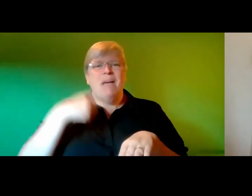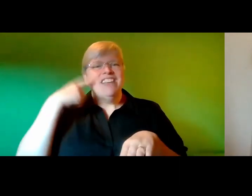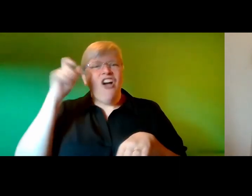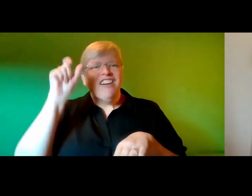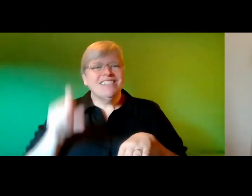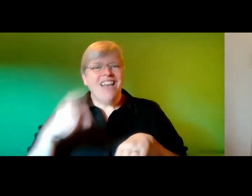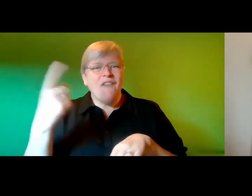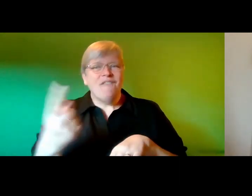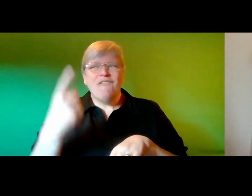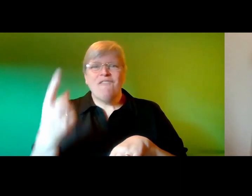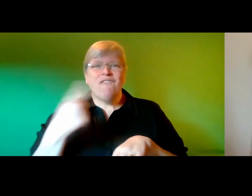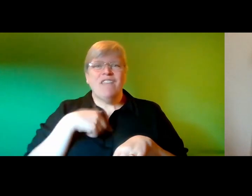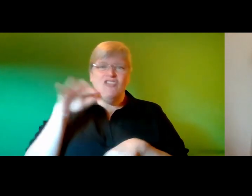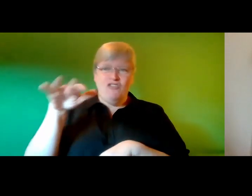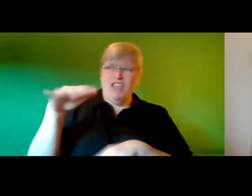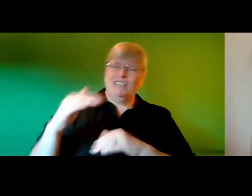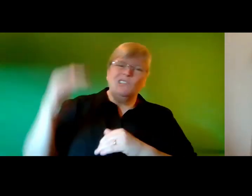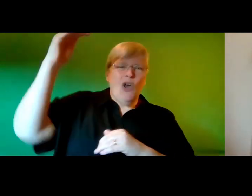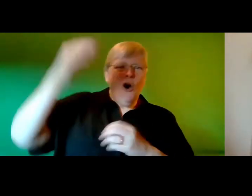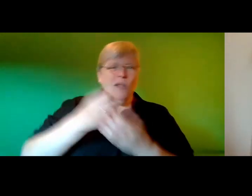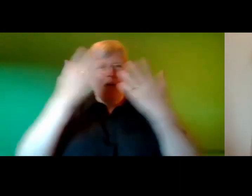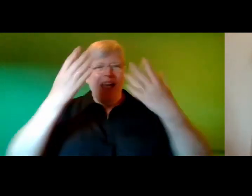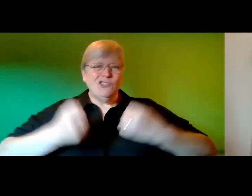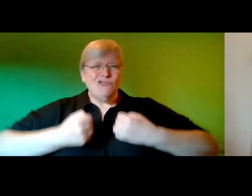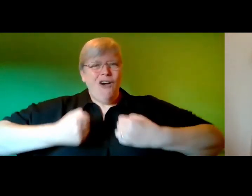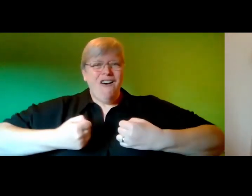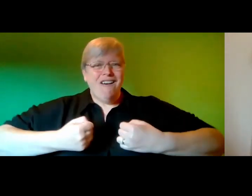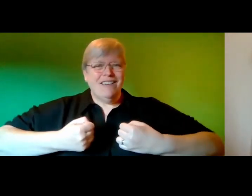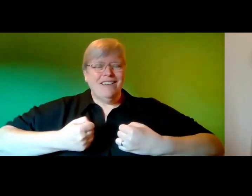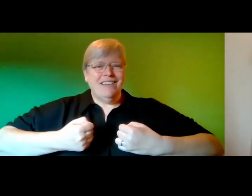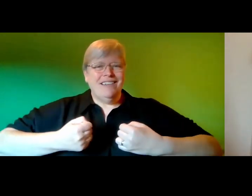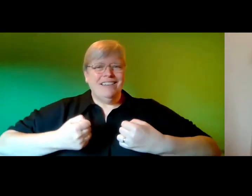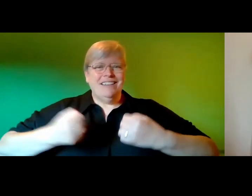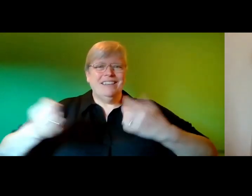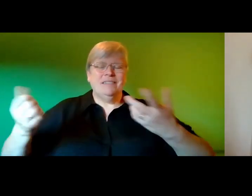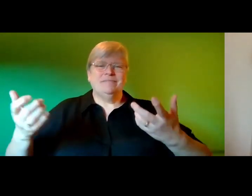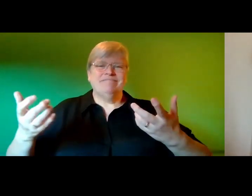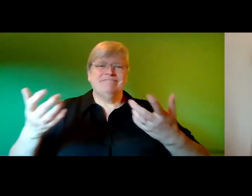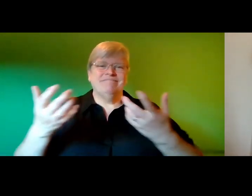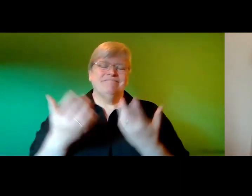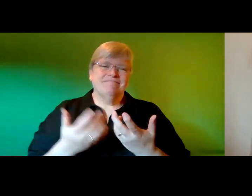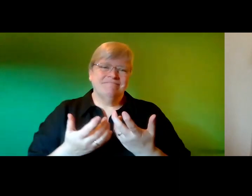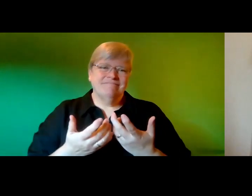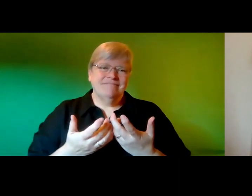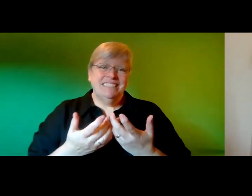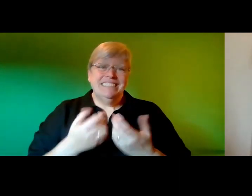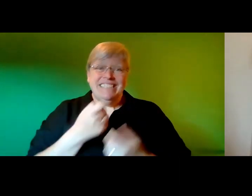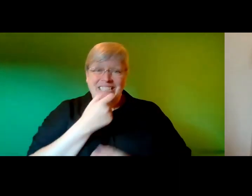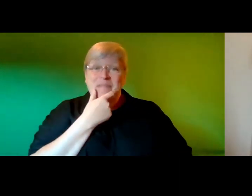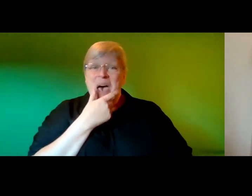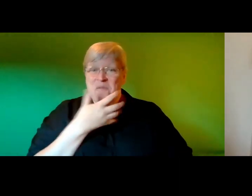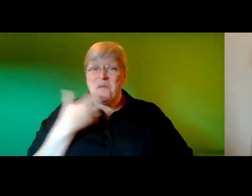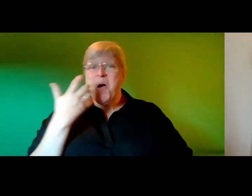before me tall bright and strong but with my wife's eyes he smiles warmly